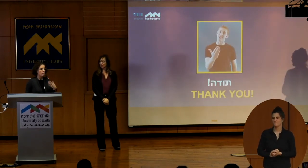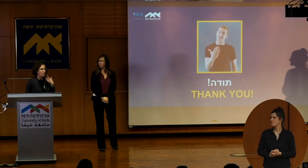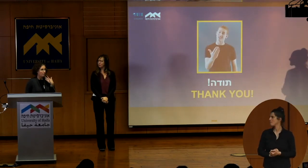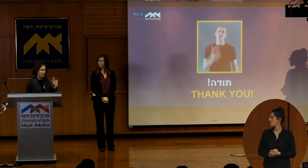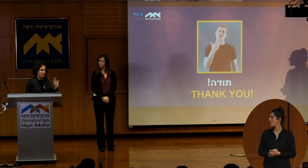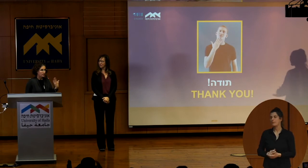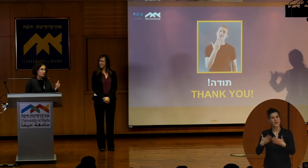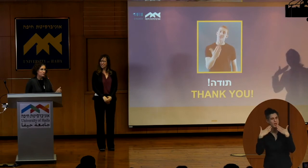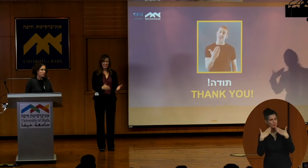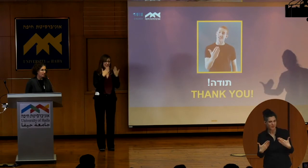Thank you. Toda.